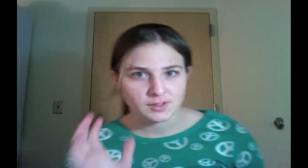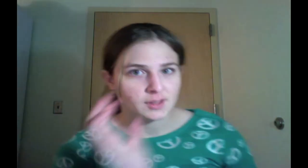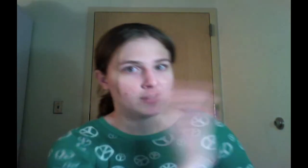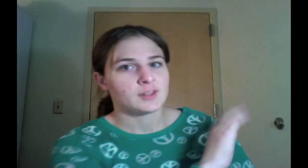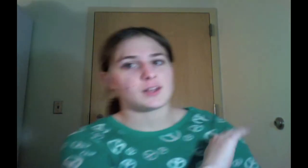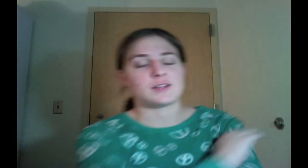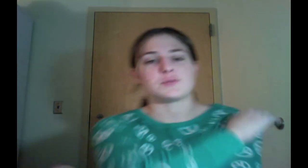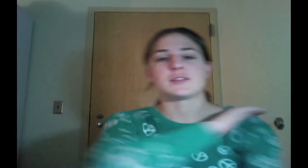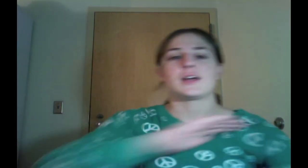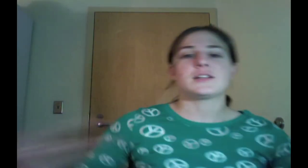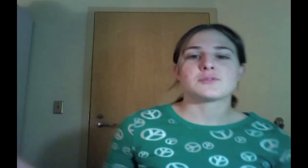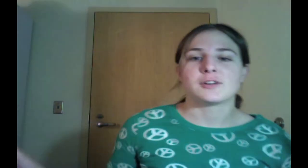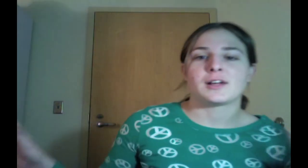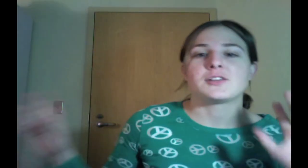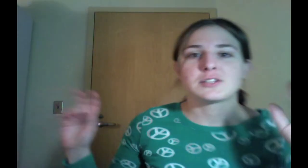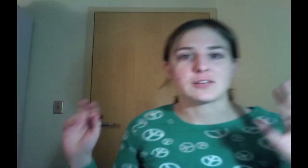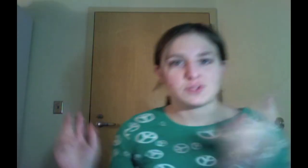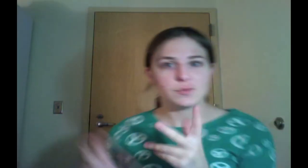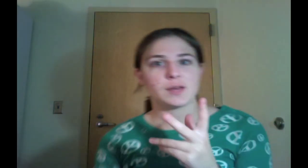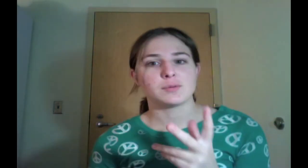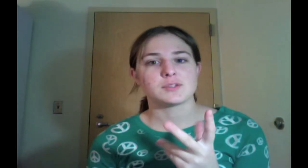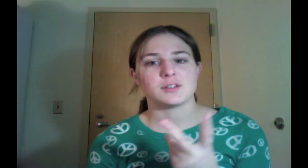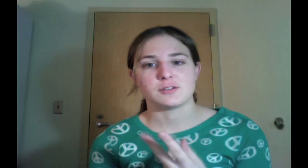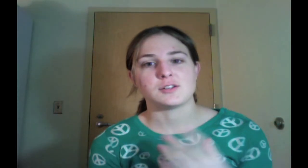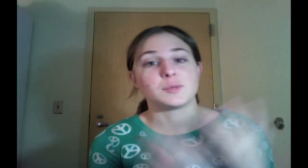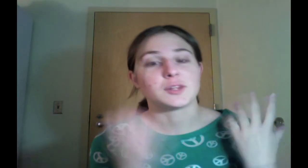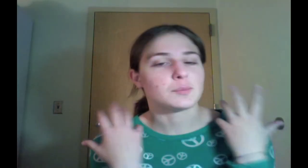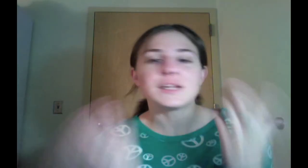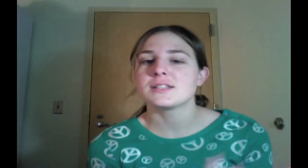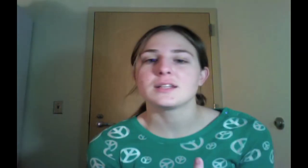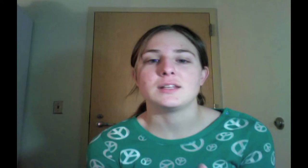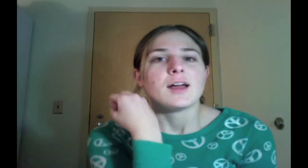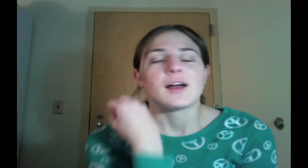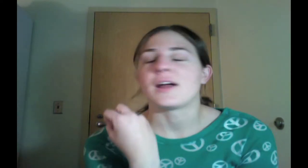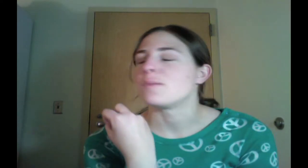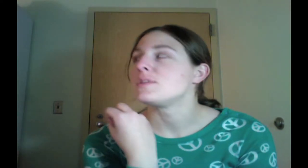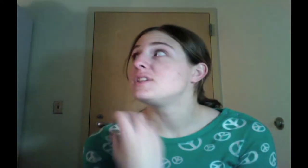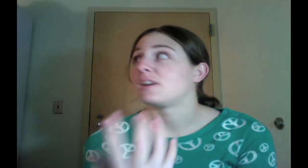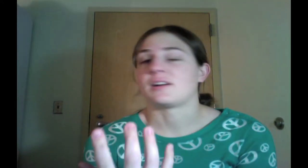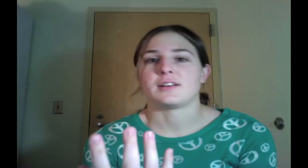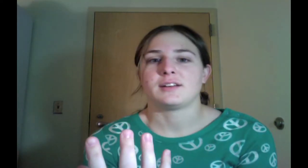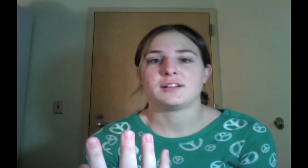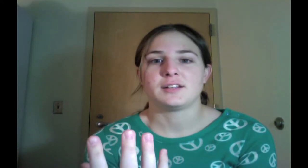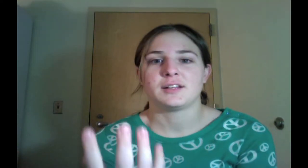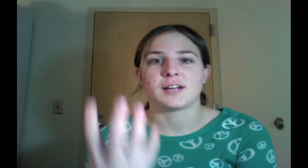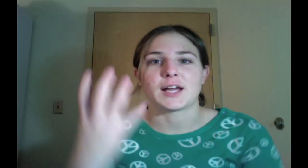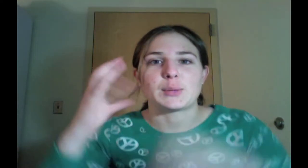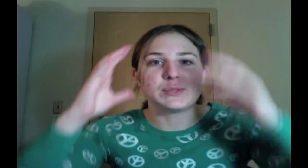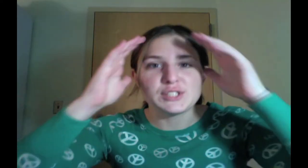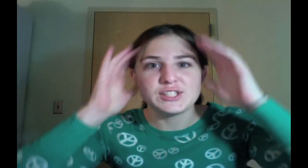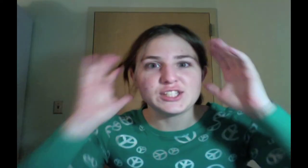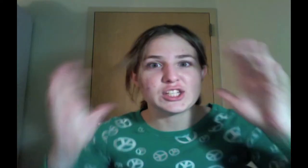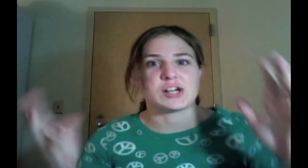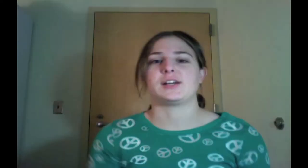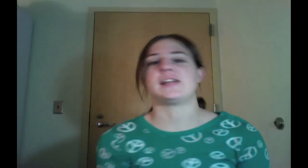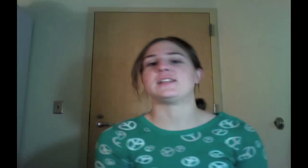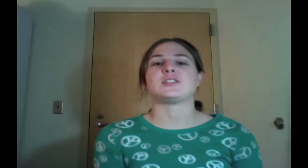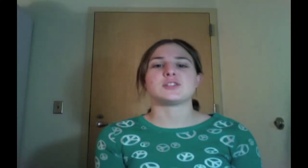And it was the last one. I just have two papers that are due but they're basically done. I'm done. I'm done. And it's just